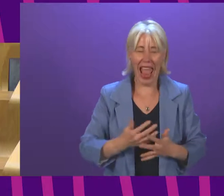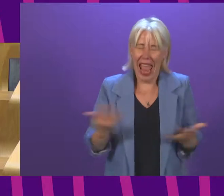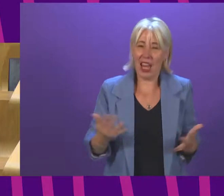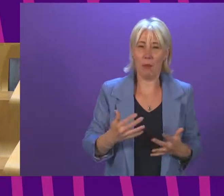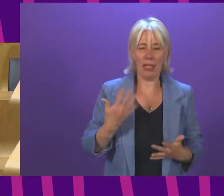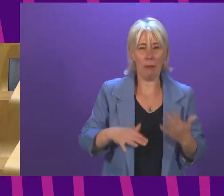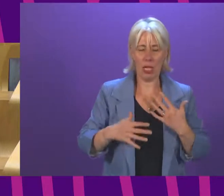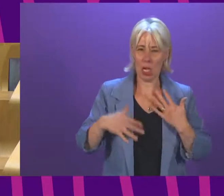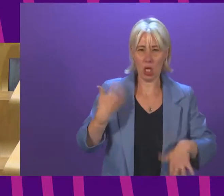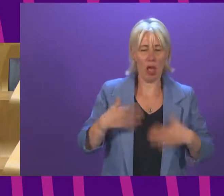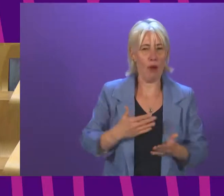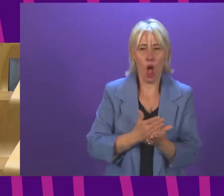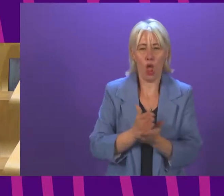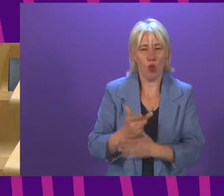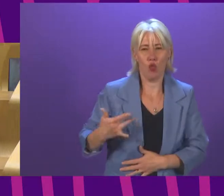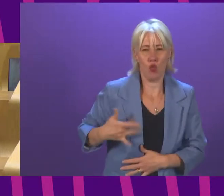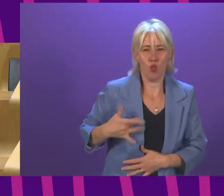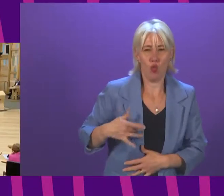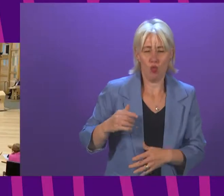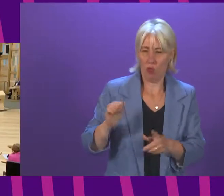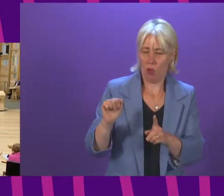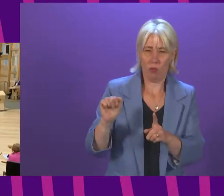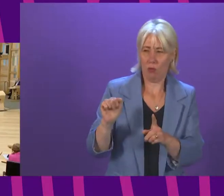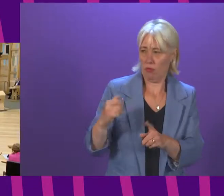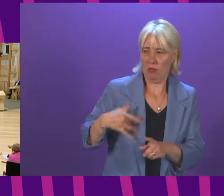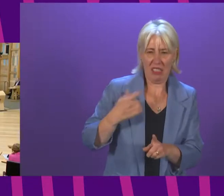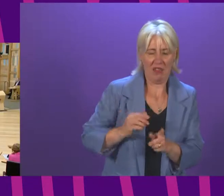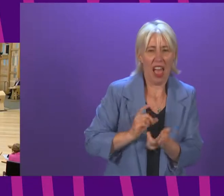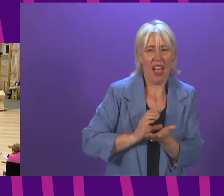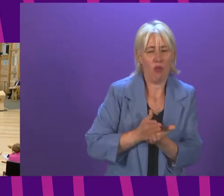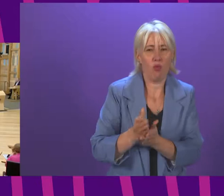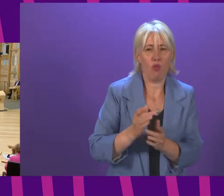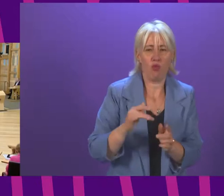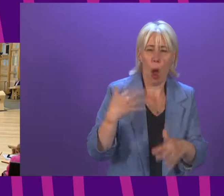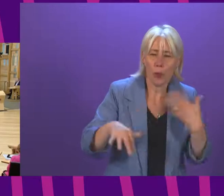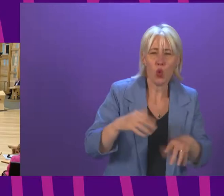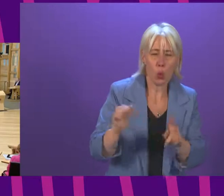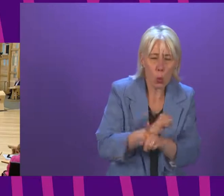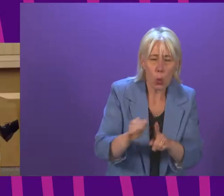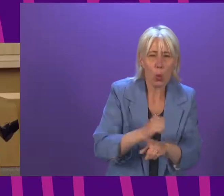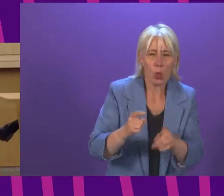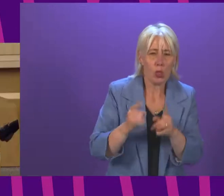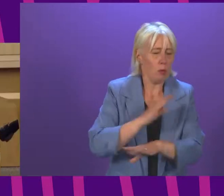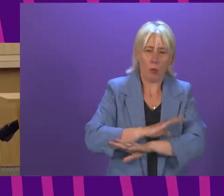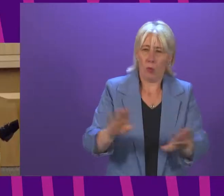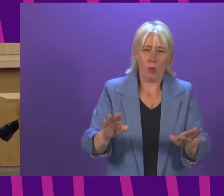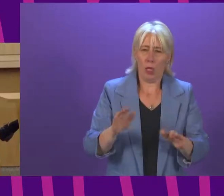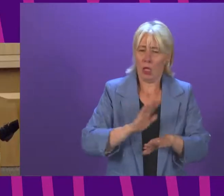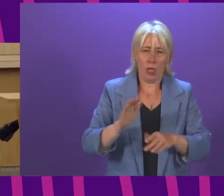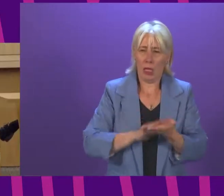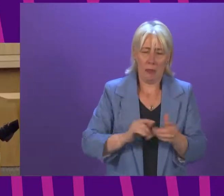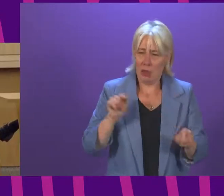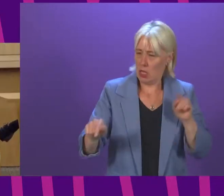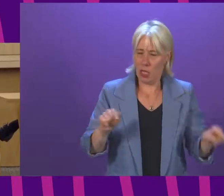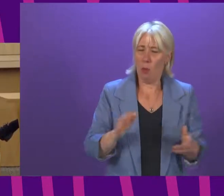in what they have endured in these circumstances. Brian Whittle. Again, I appreciate very much Deputy First Minister's